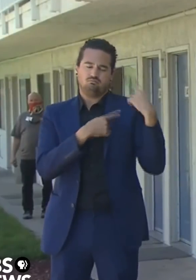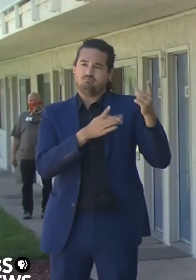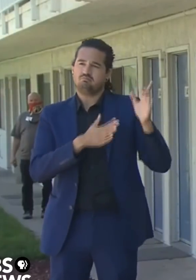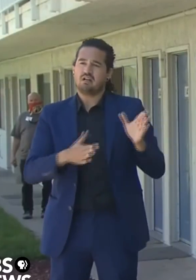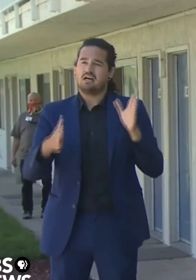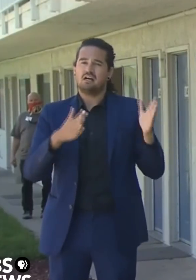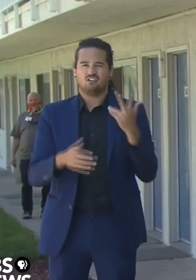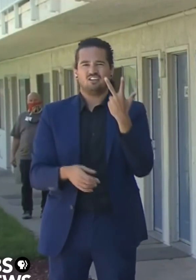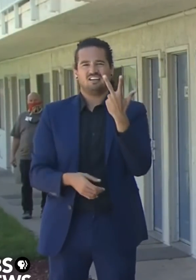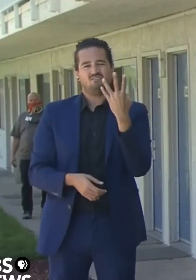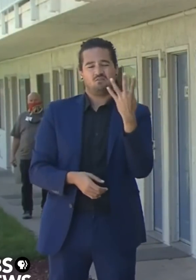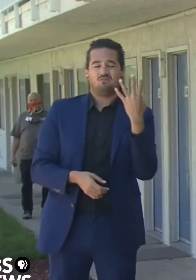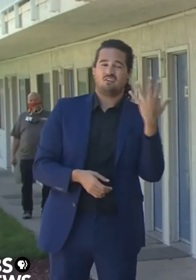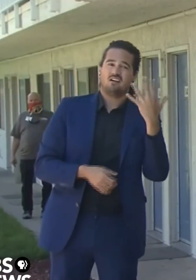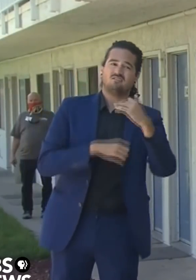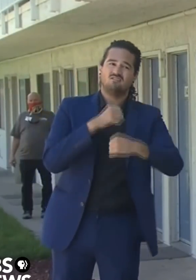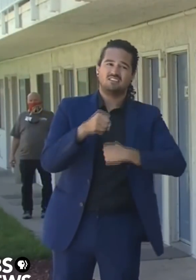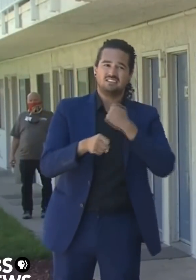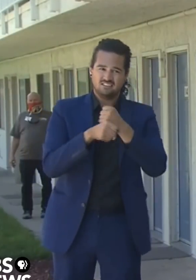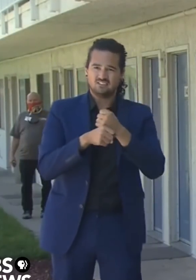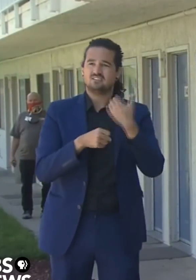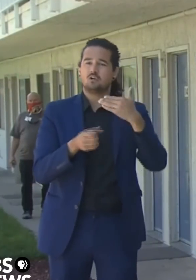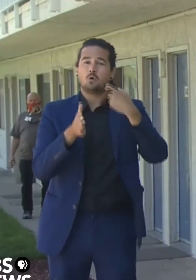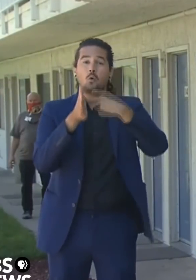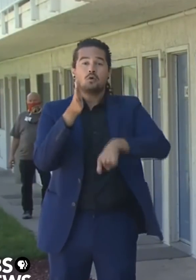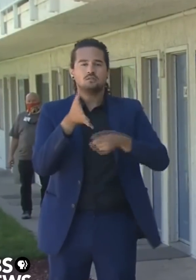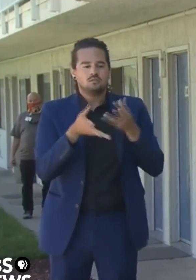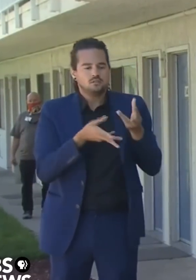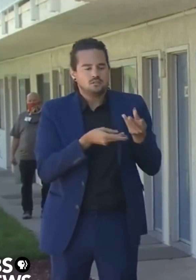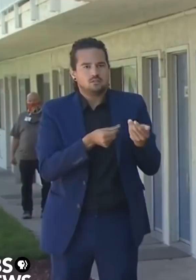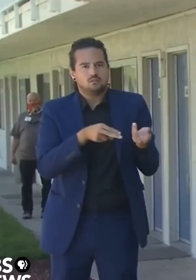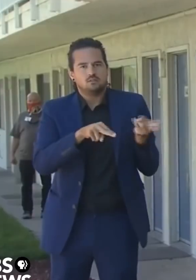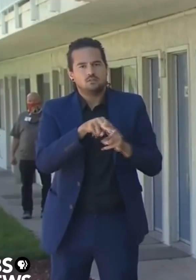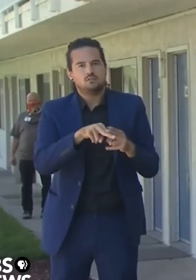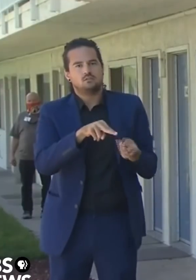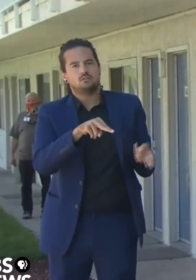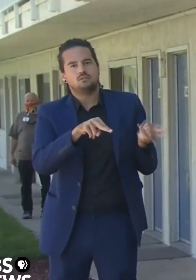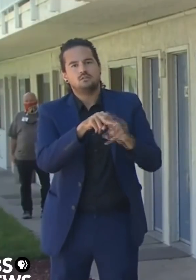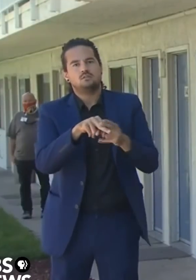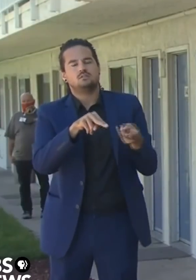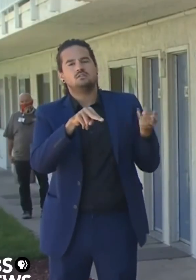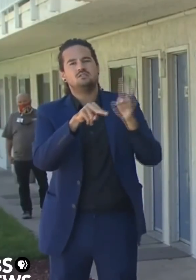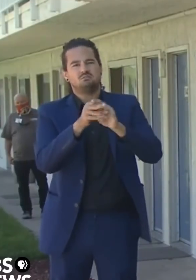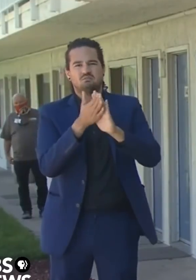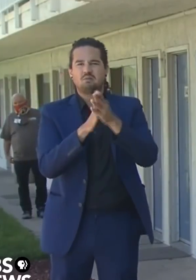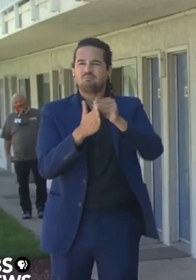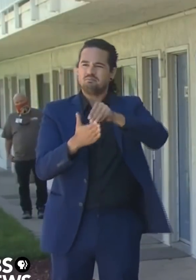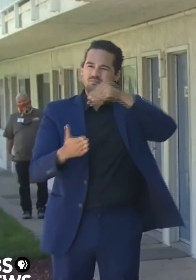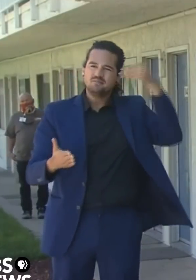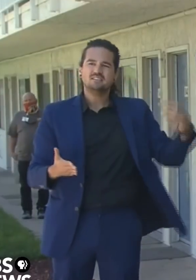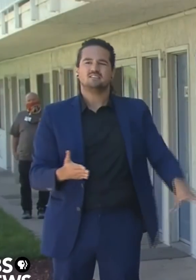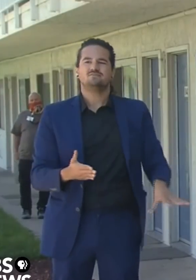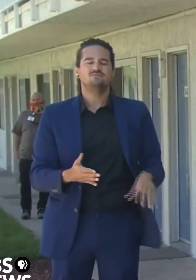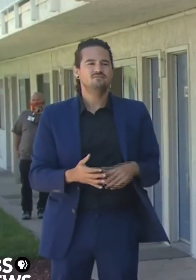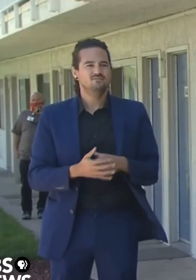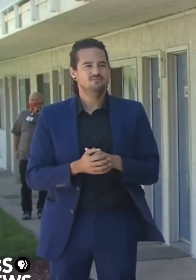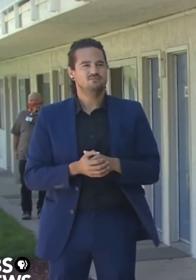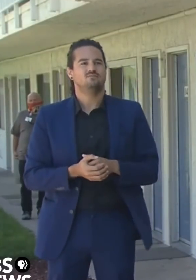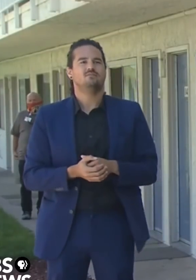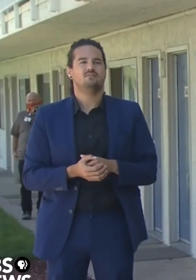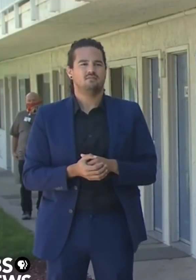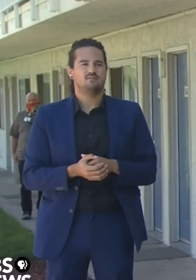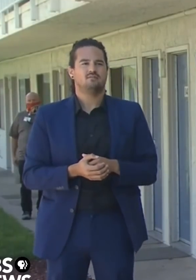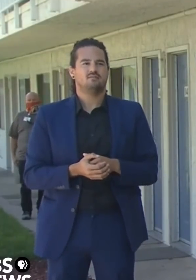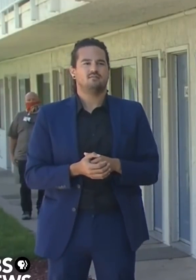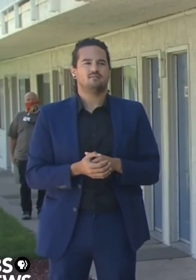day, the price tag in LA right now is about $500,000 per key per unit. So you start doing